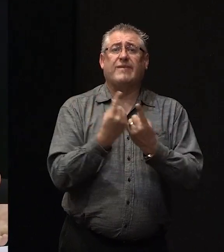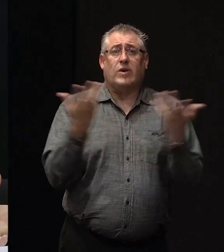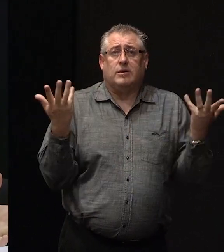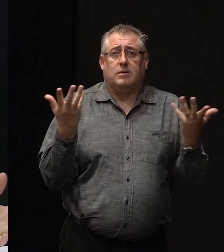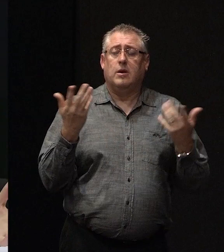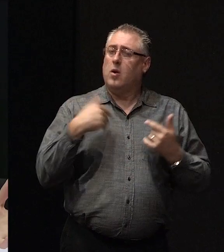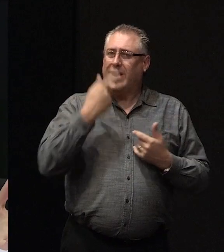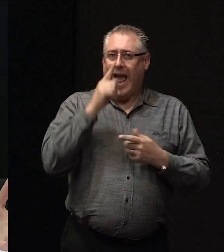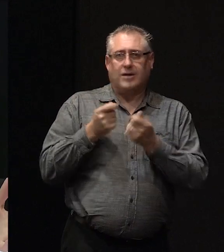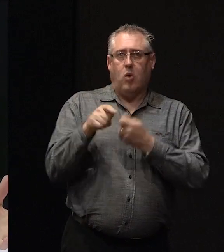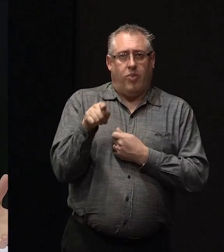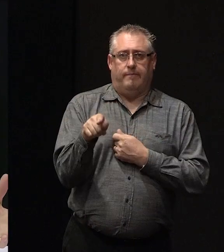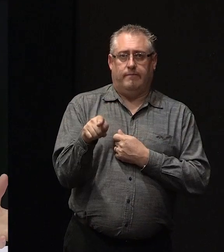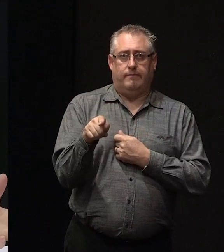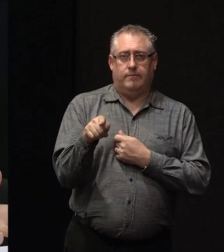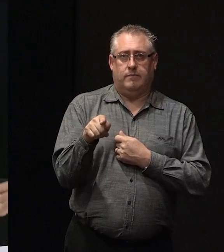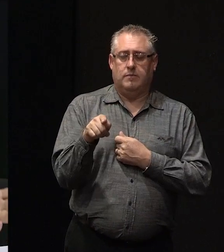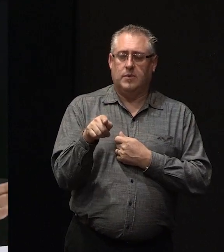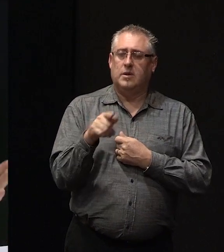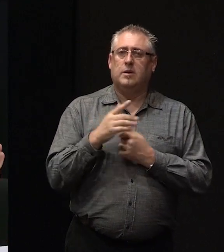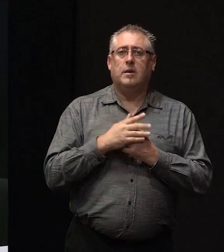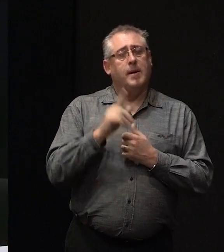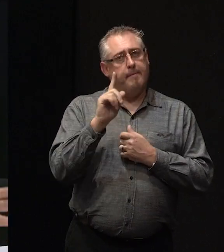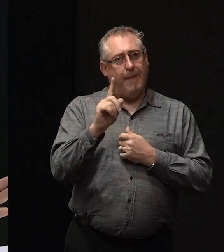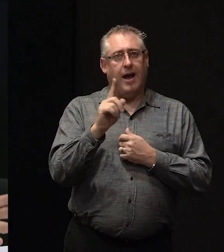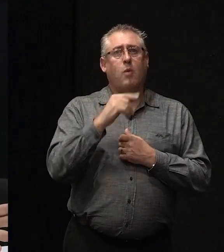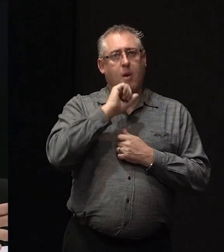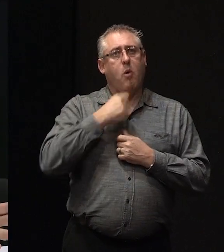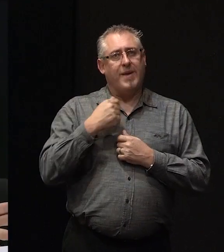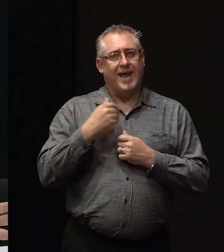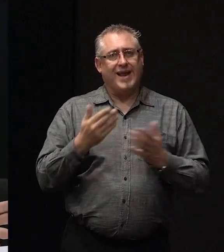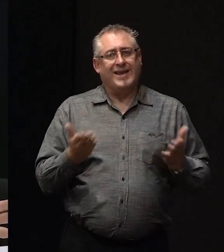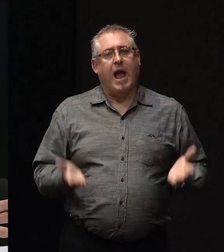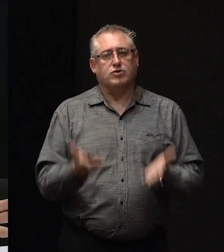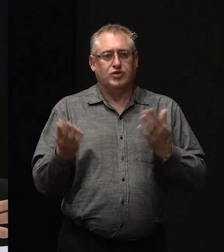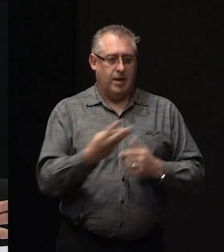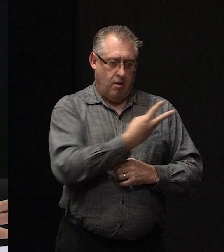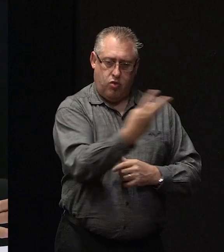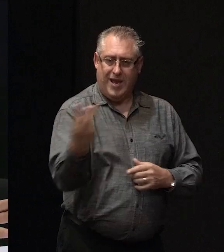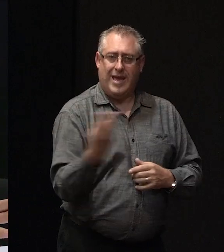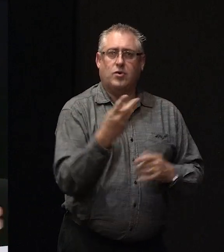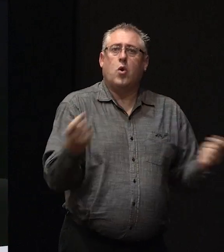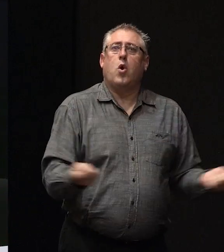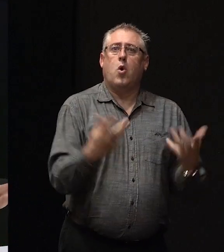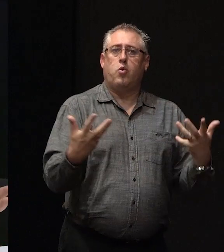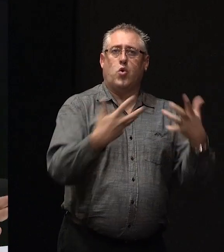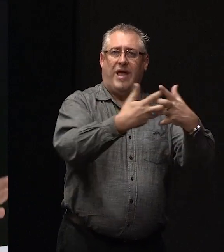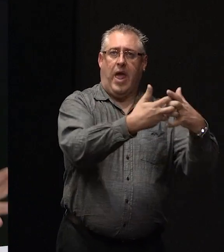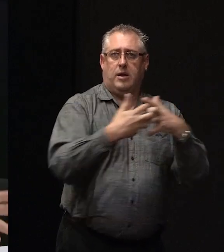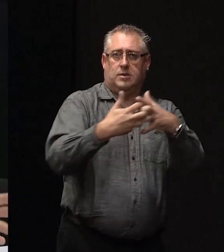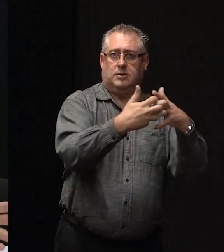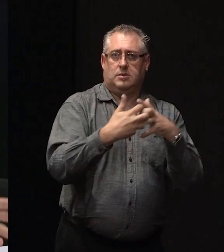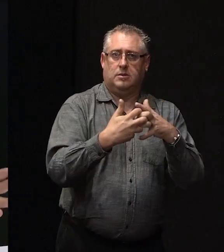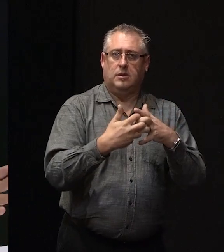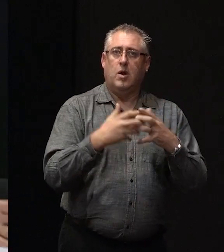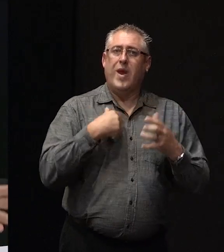control necessarily what somebody might do in that circumstance, but we will be encouraging all the participants to work together. So that's as much as we can do.